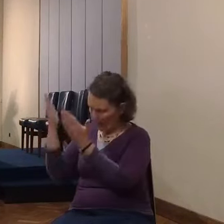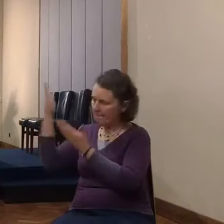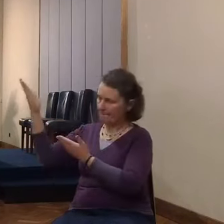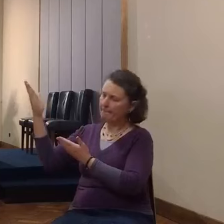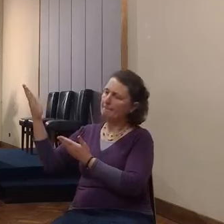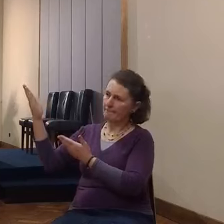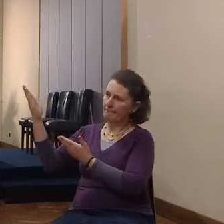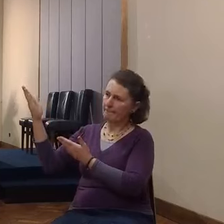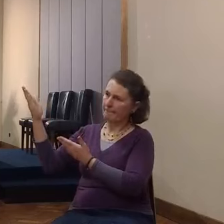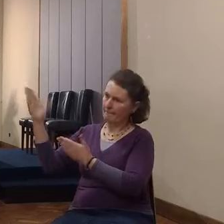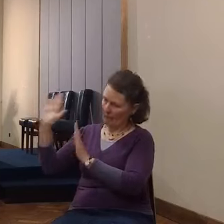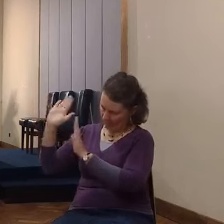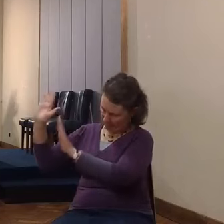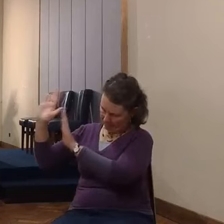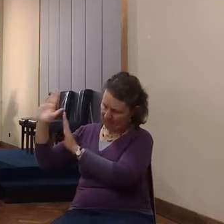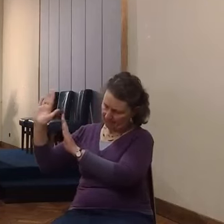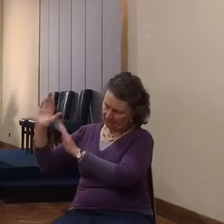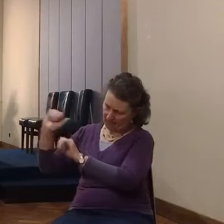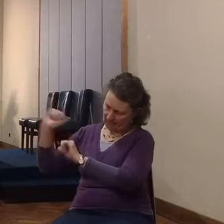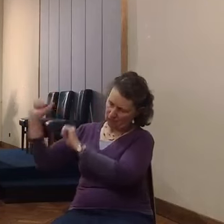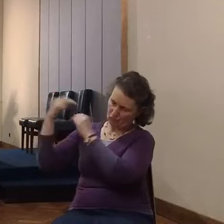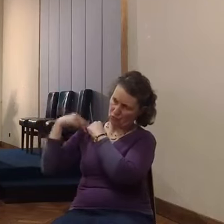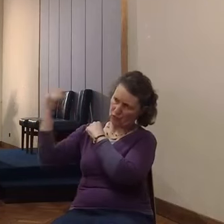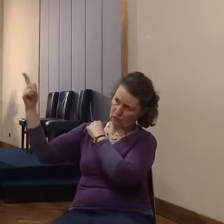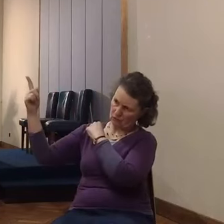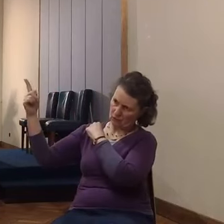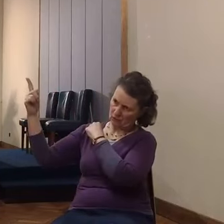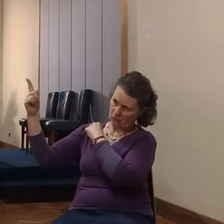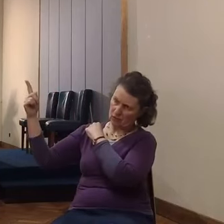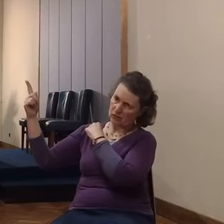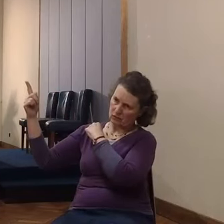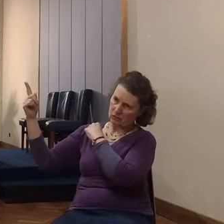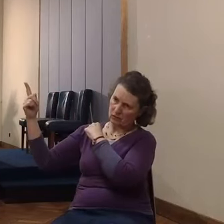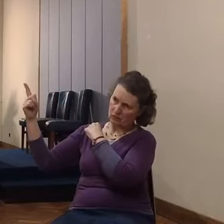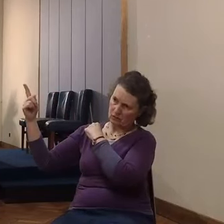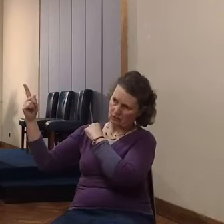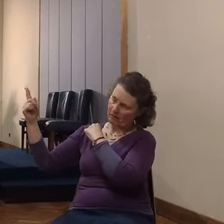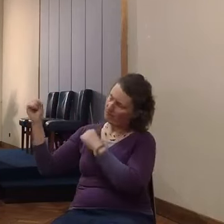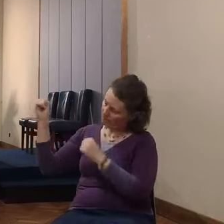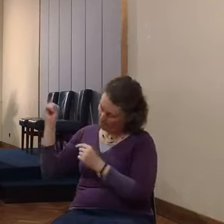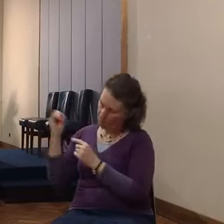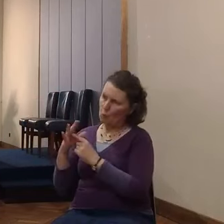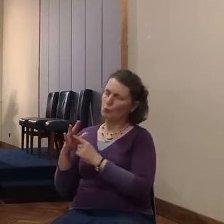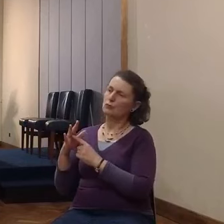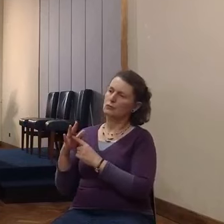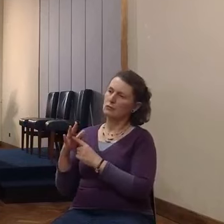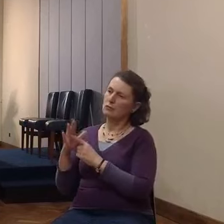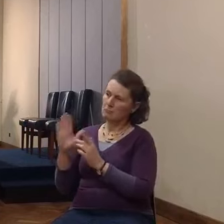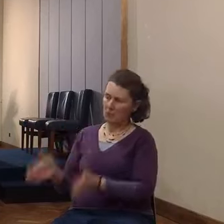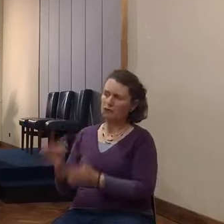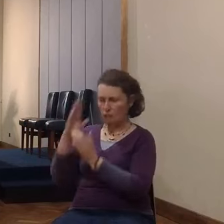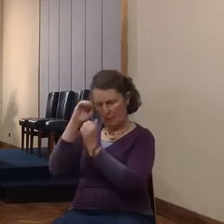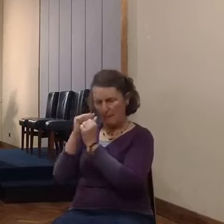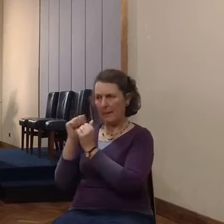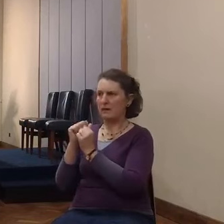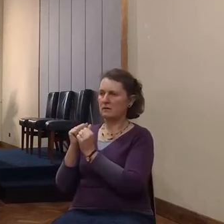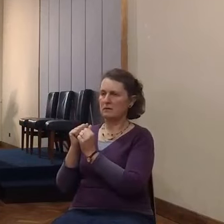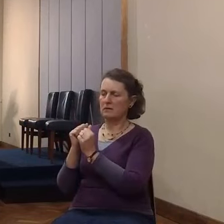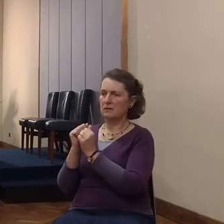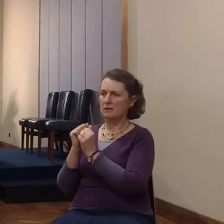to himself. That's a great principle, and a vital principle. And it's something which